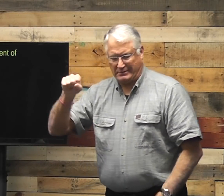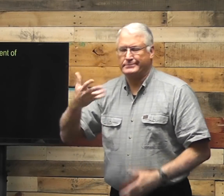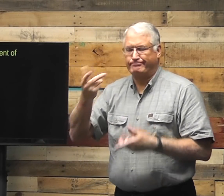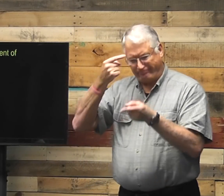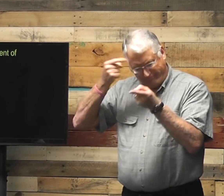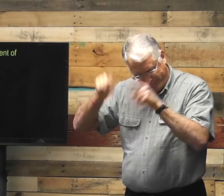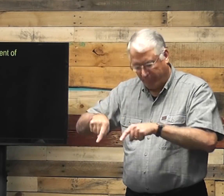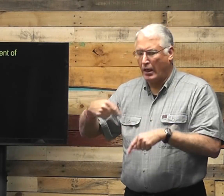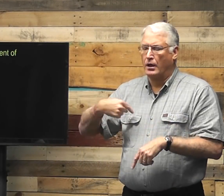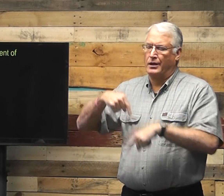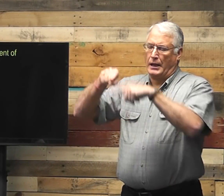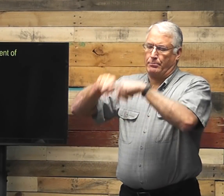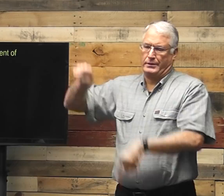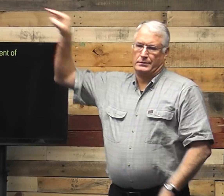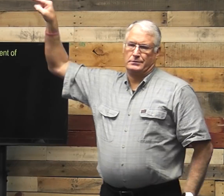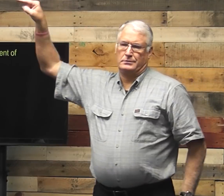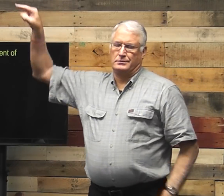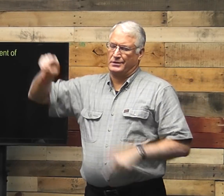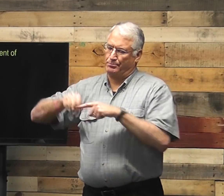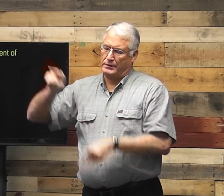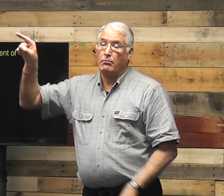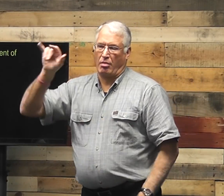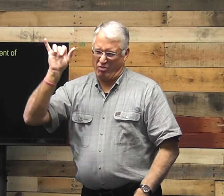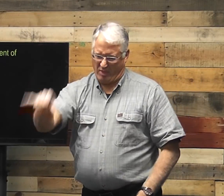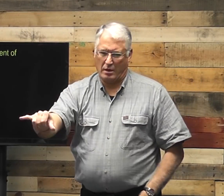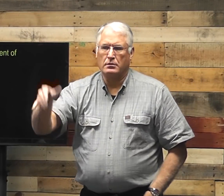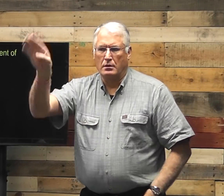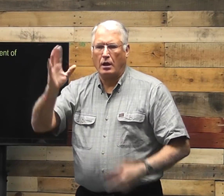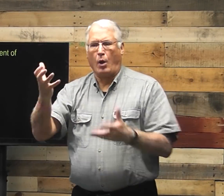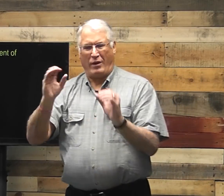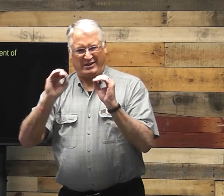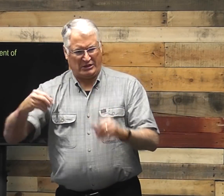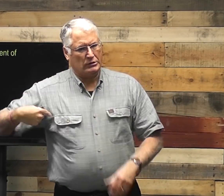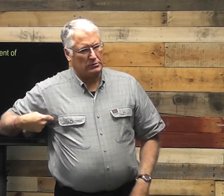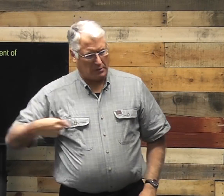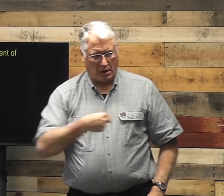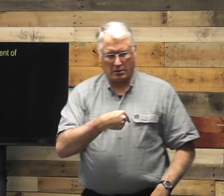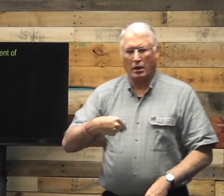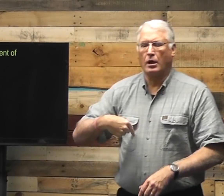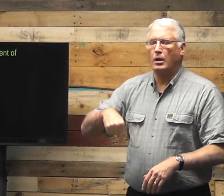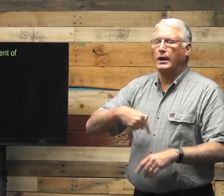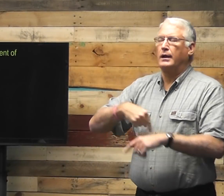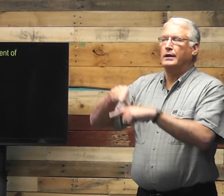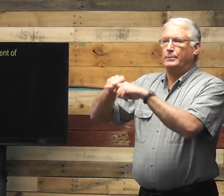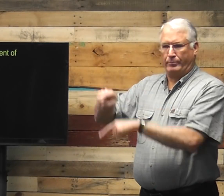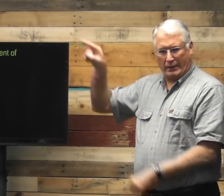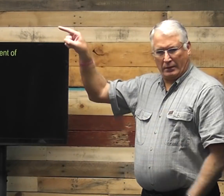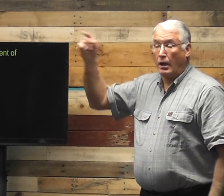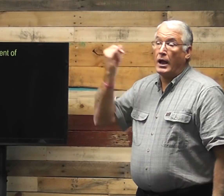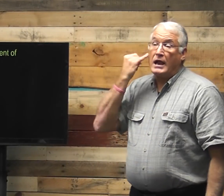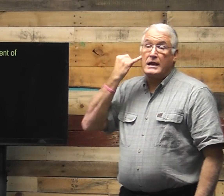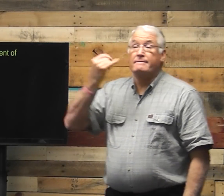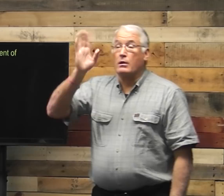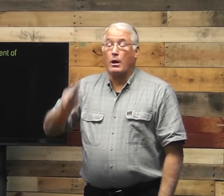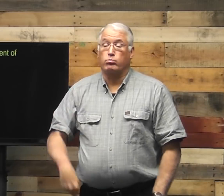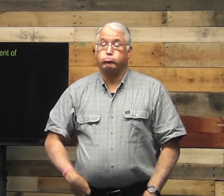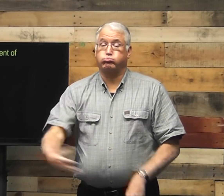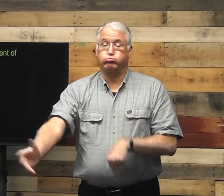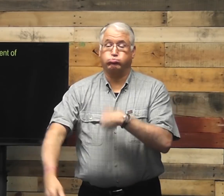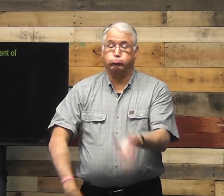acknowledge and agree that we are dependent on him. That's what God is trying to teach us through prayer, that we're